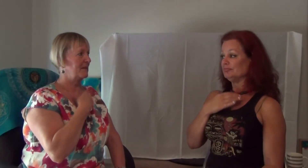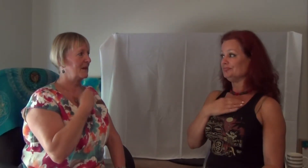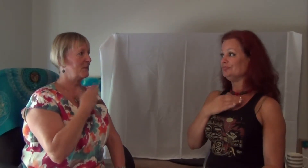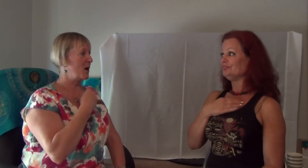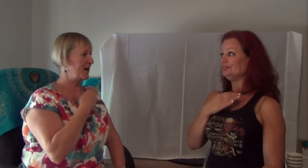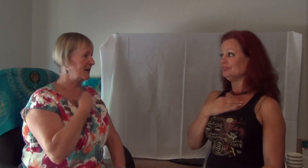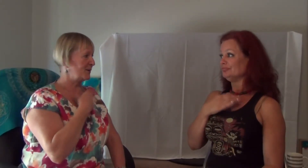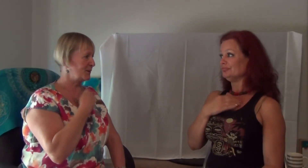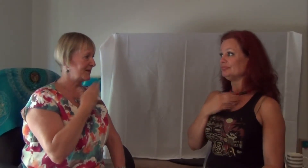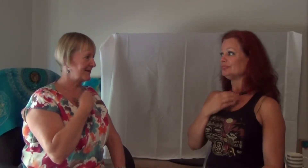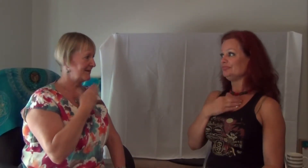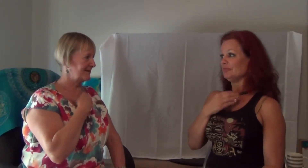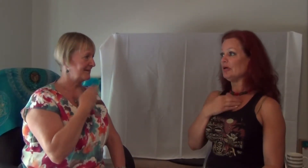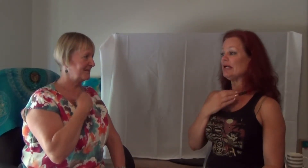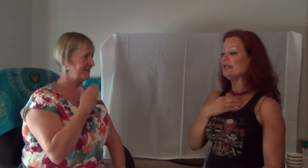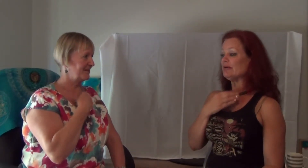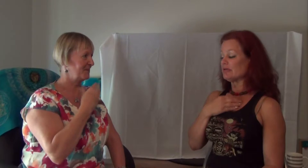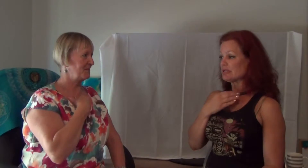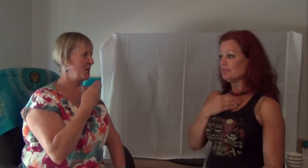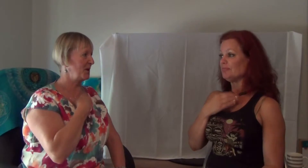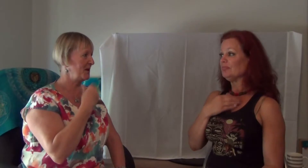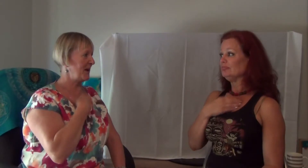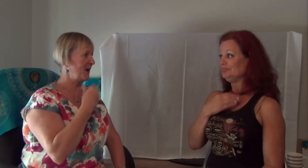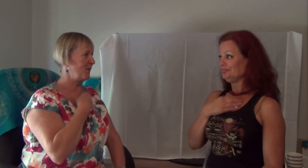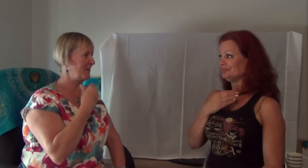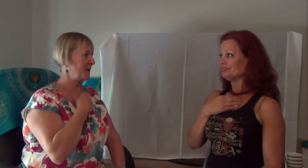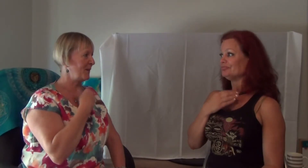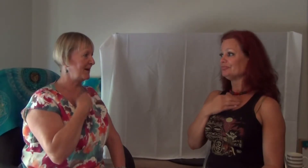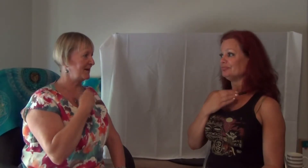The pine needles. The pine needles. Pulling them out one by one.